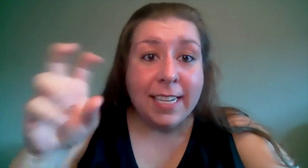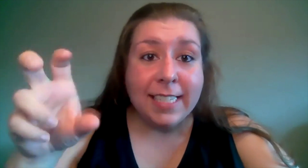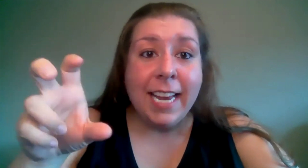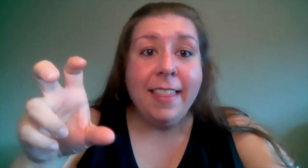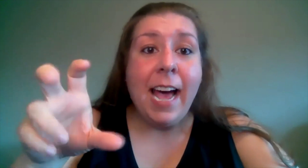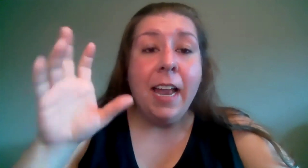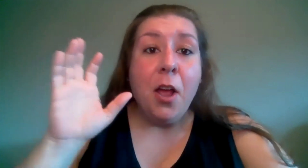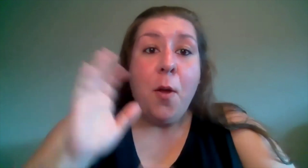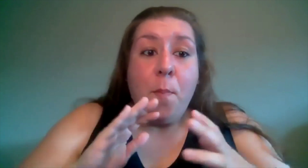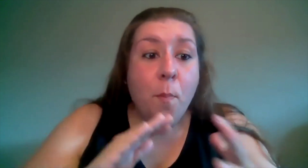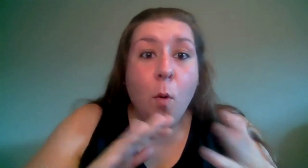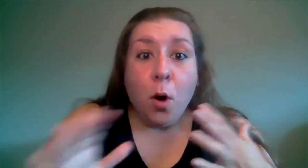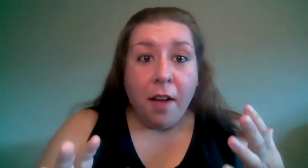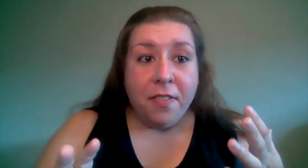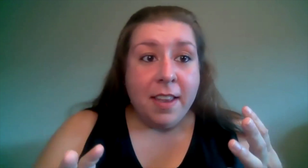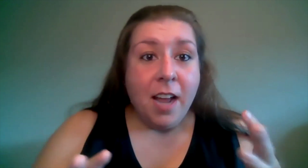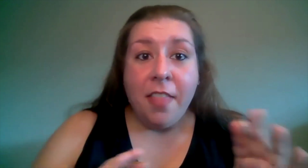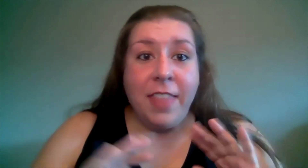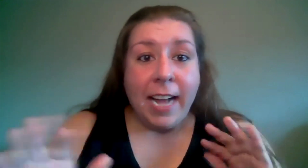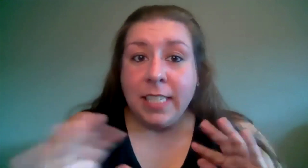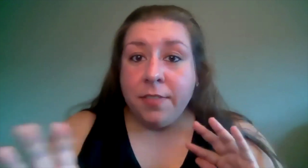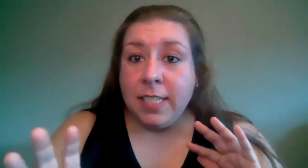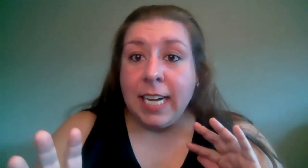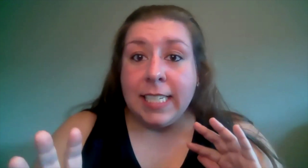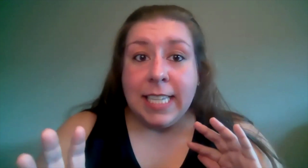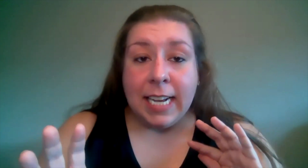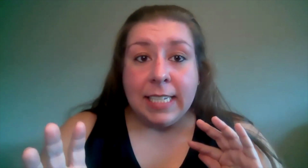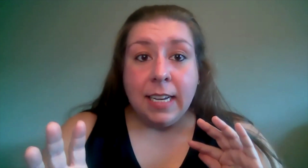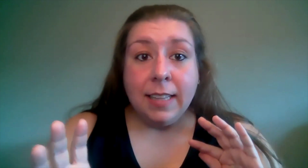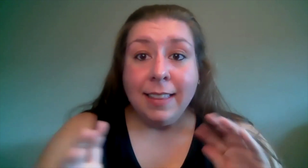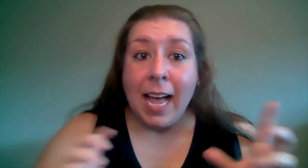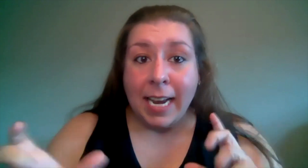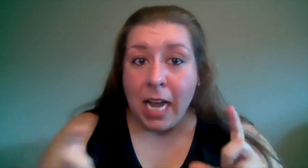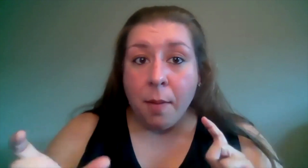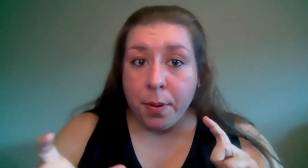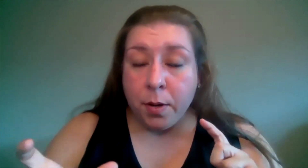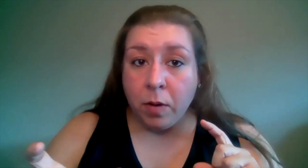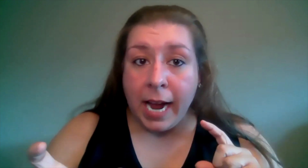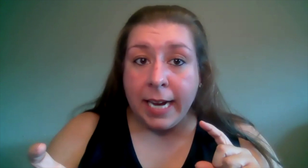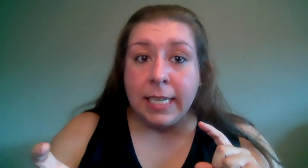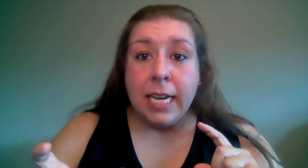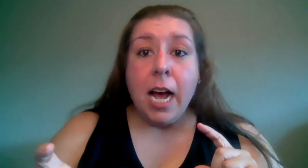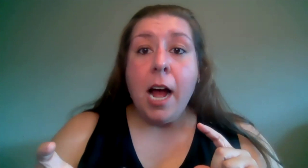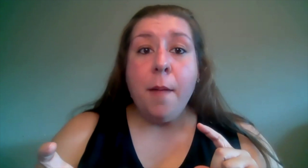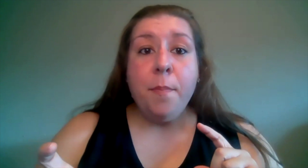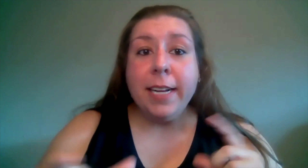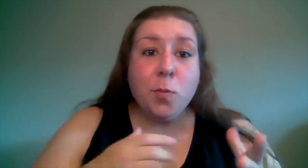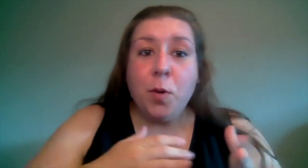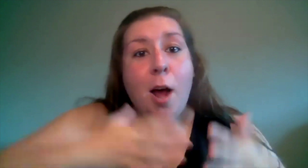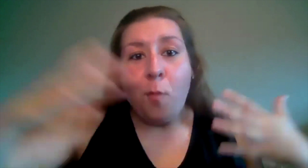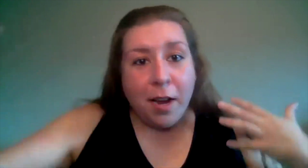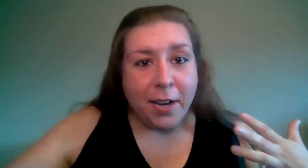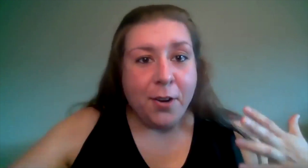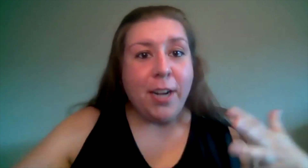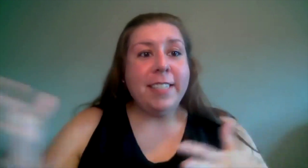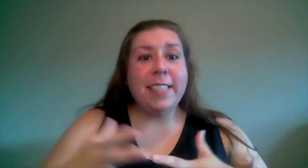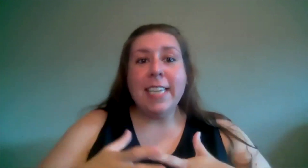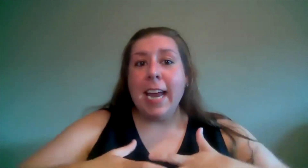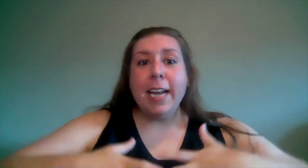things like that more often than not that stuff doesn't line up right um because we're not walking across the stage